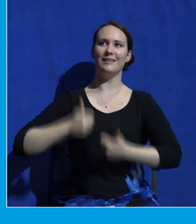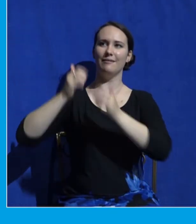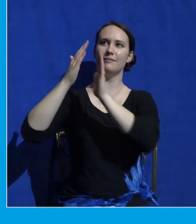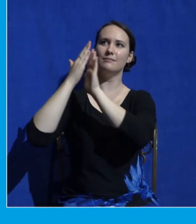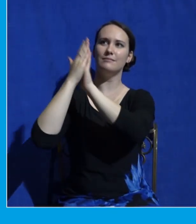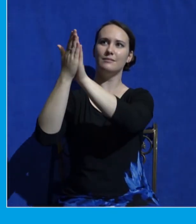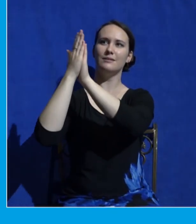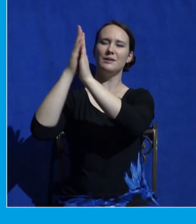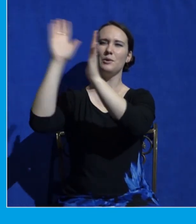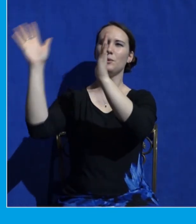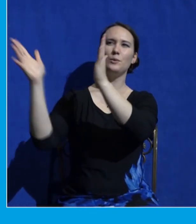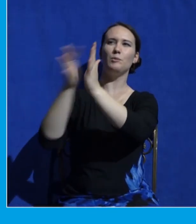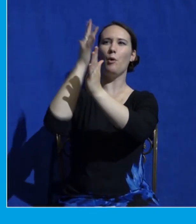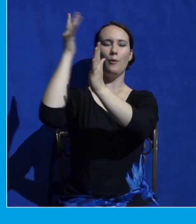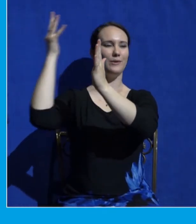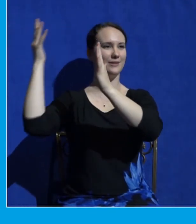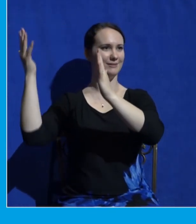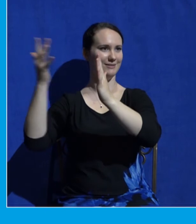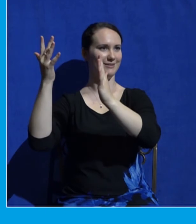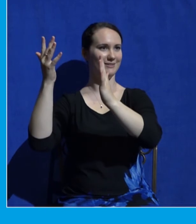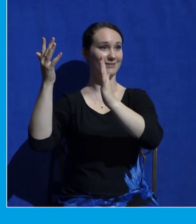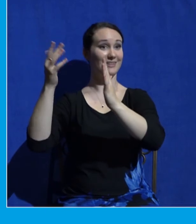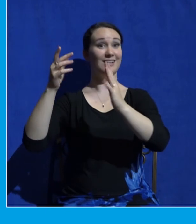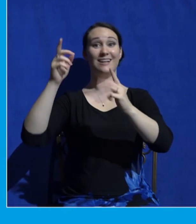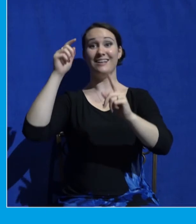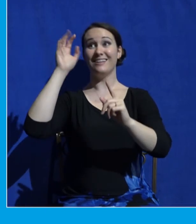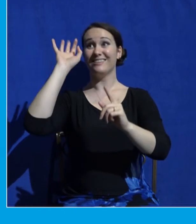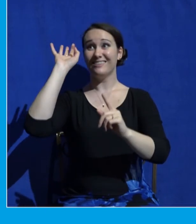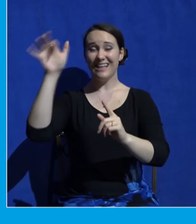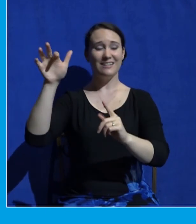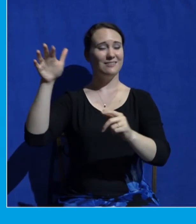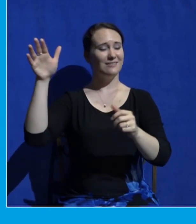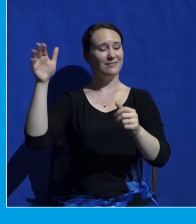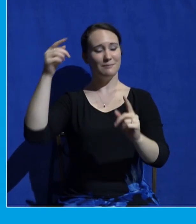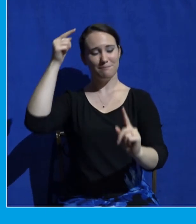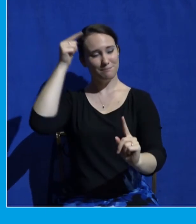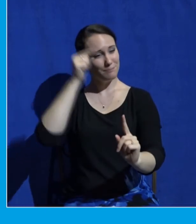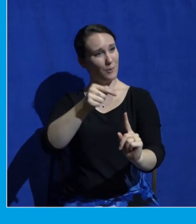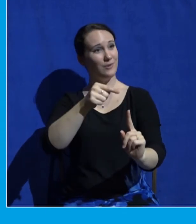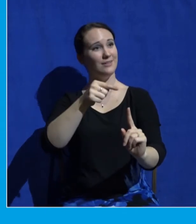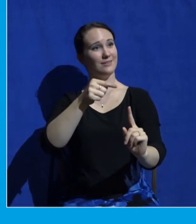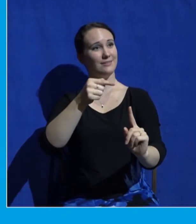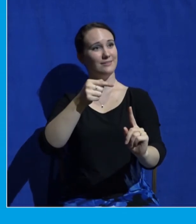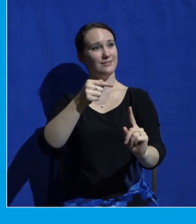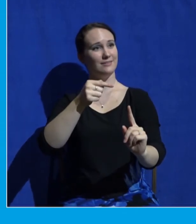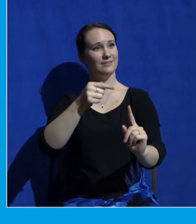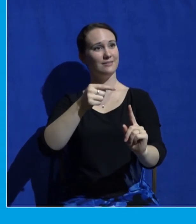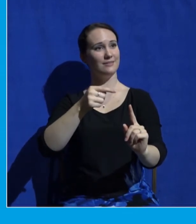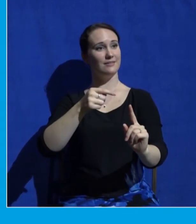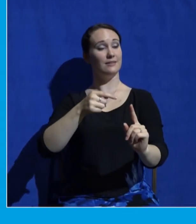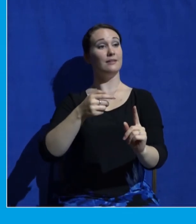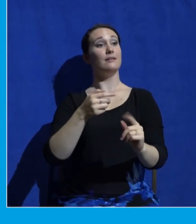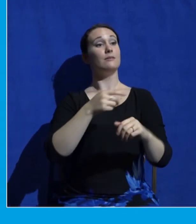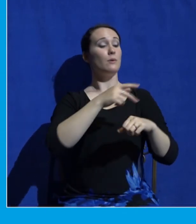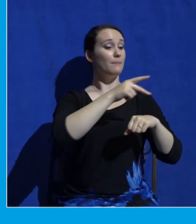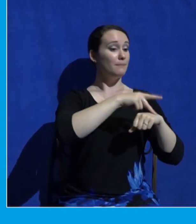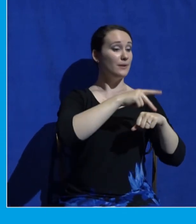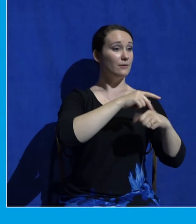And this is the whole point of this scene to give Peter and James and